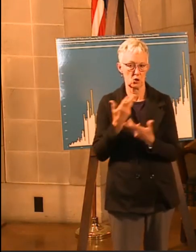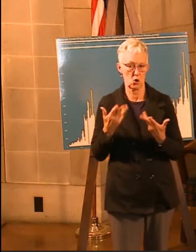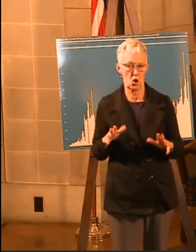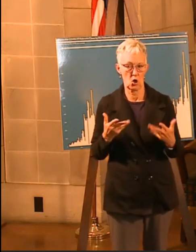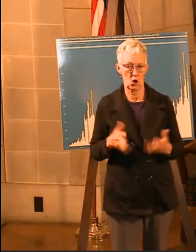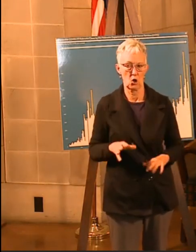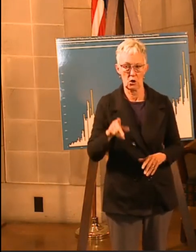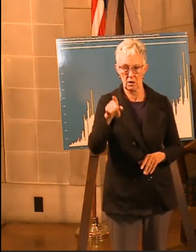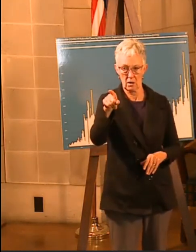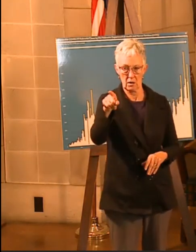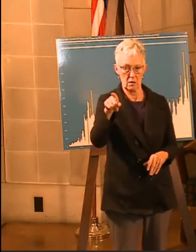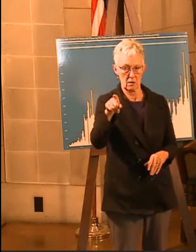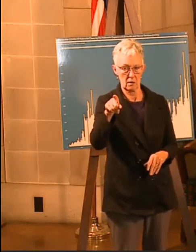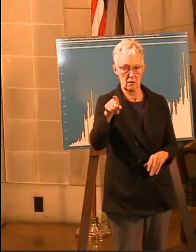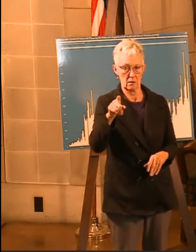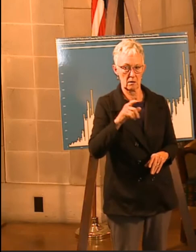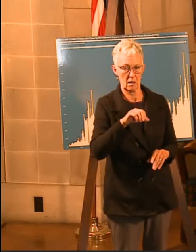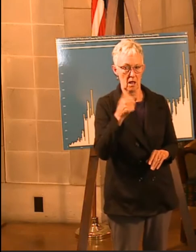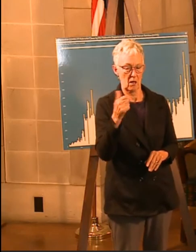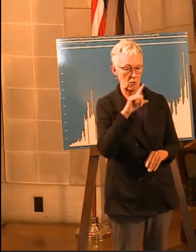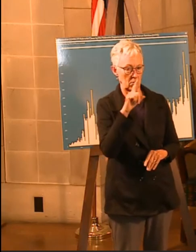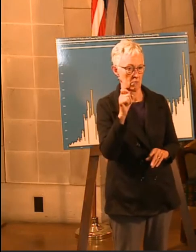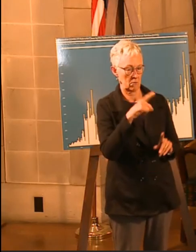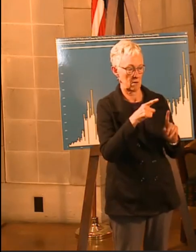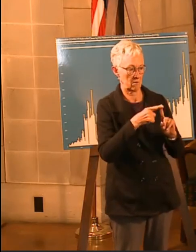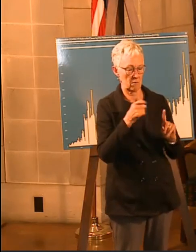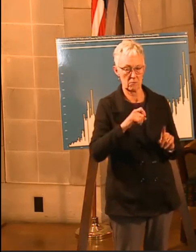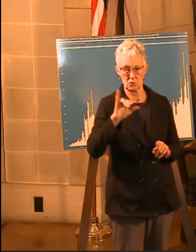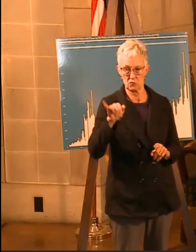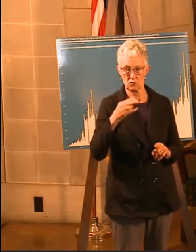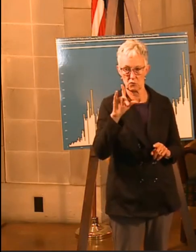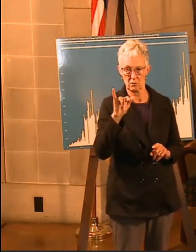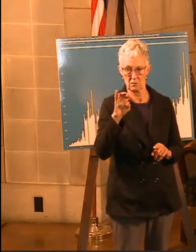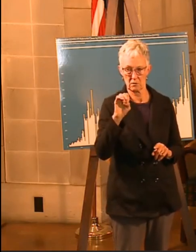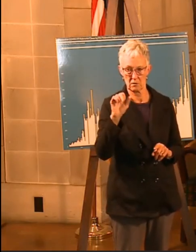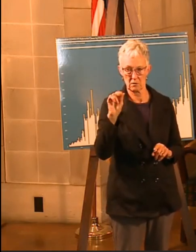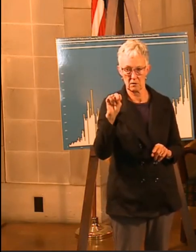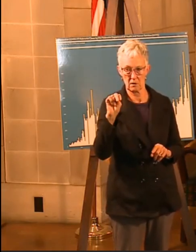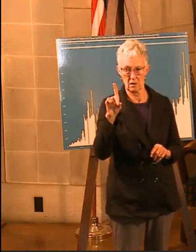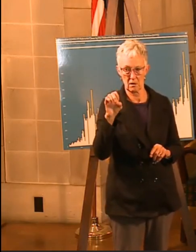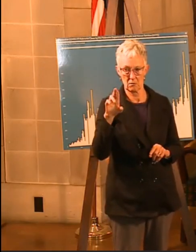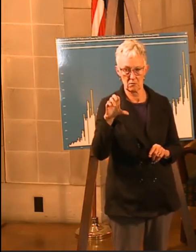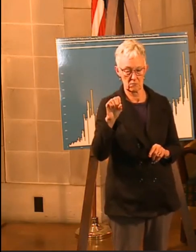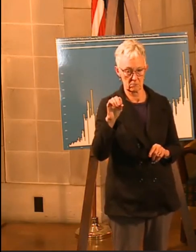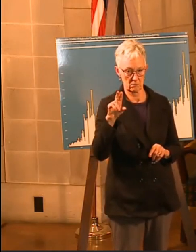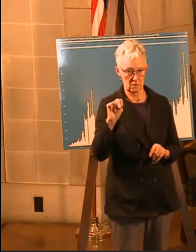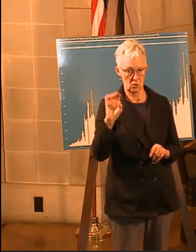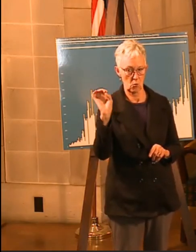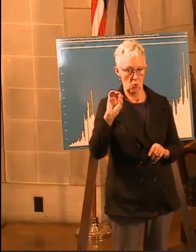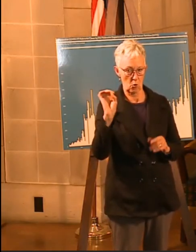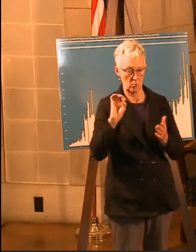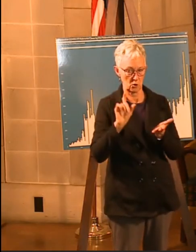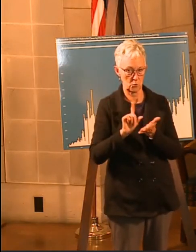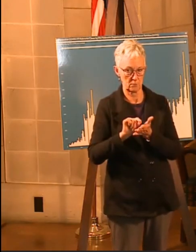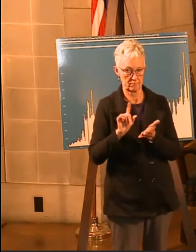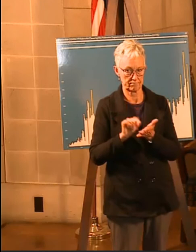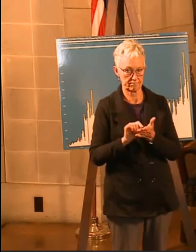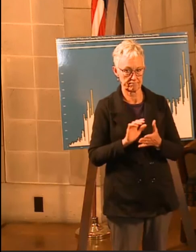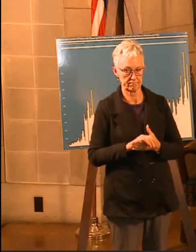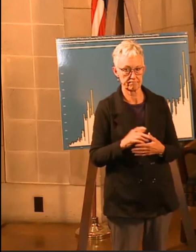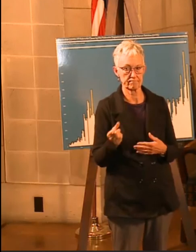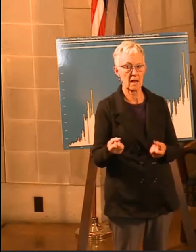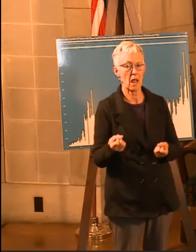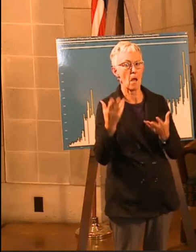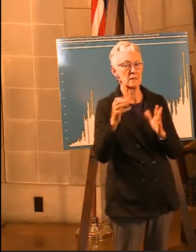Dr. Hanson, have a question here from Julie Anderson with the Omaha World Herald. She asks, how many of the state's hospitals will be eligible for the money